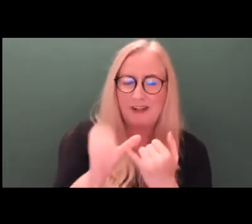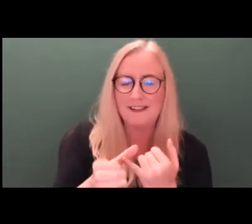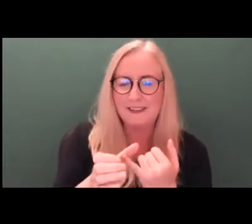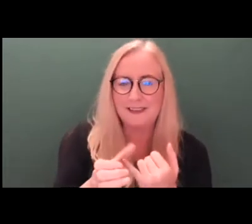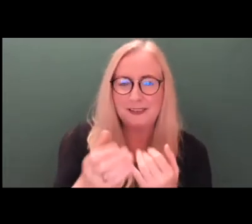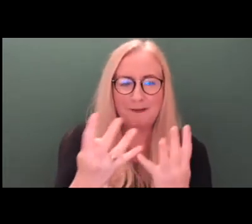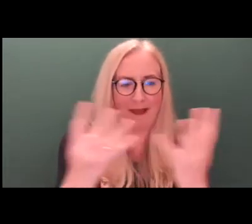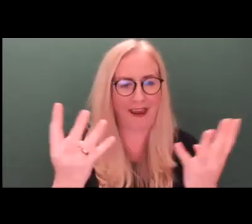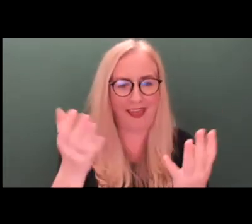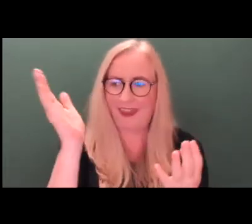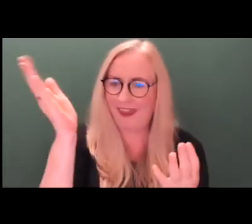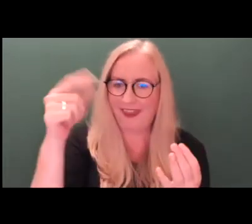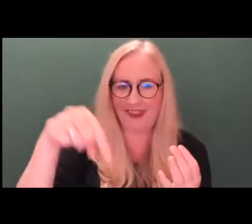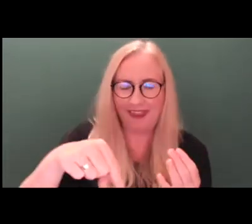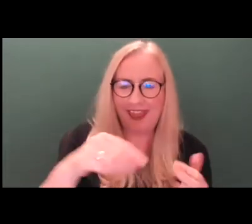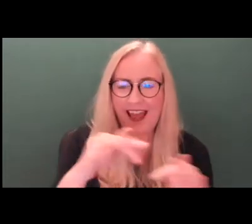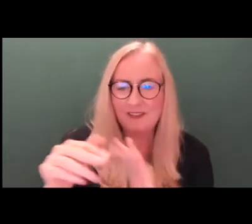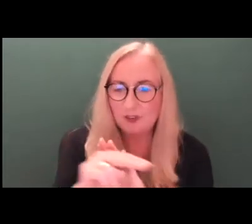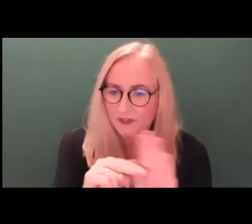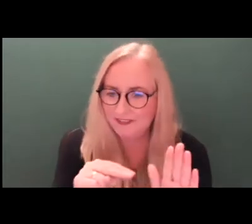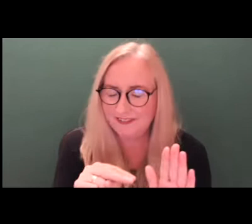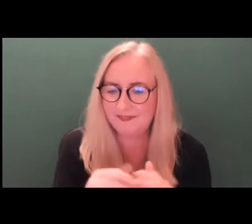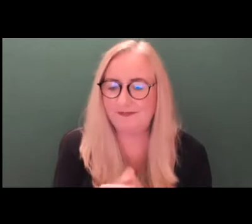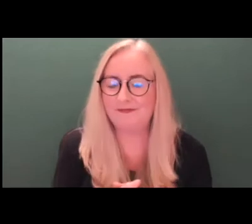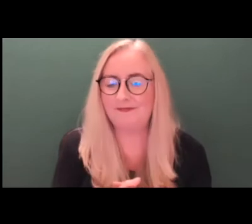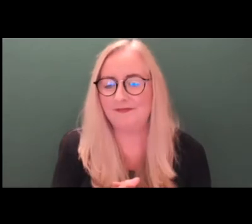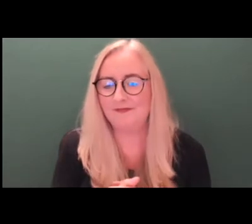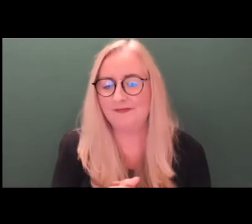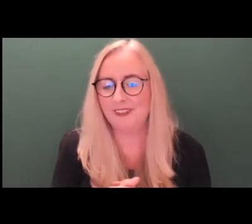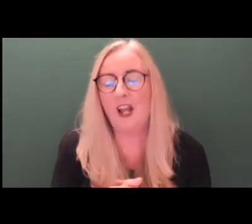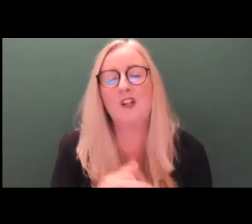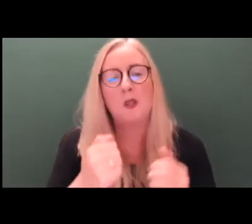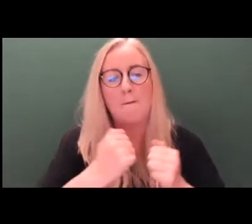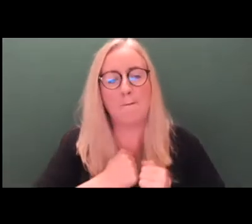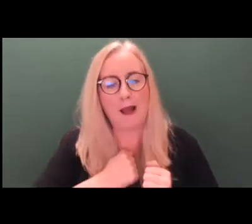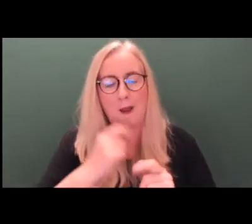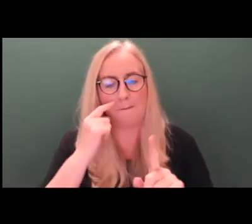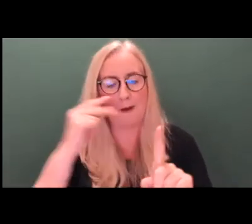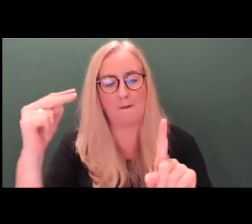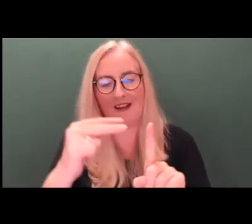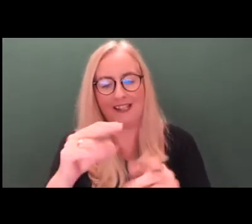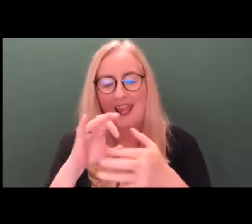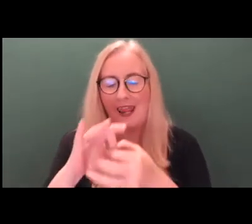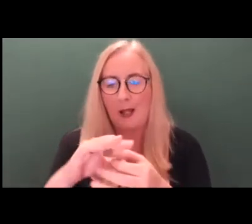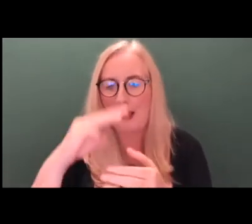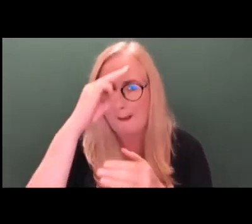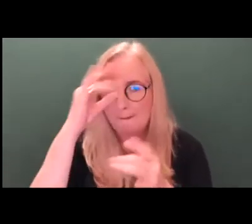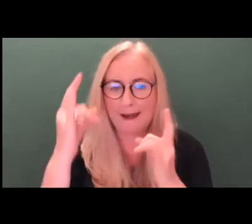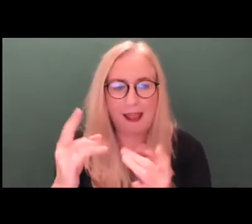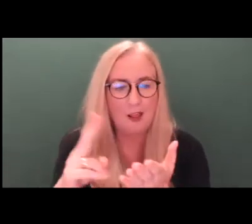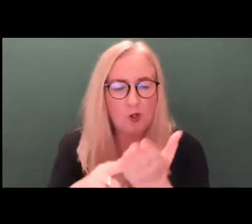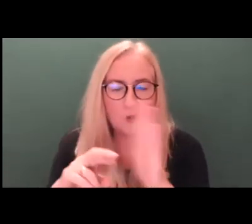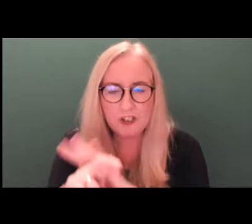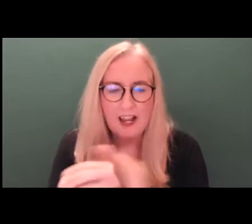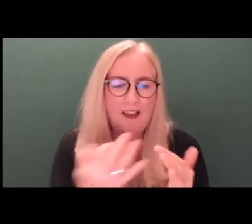this afternoon. And from a perspective of mental health service users or family members, carers and